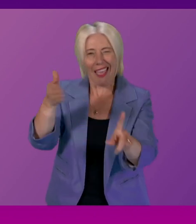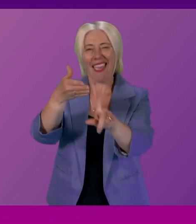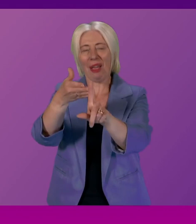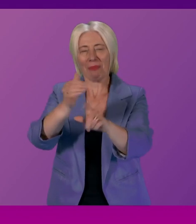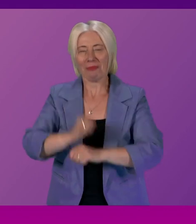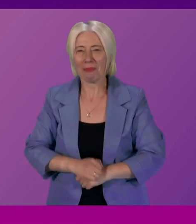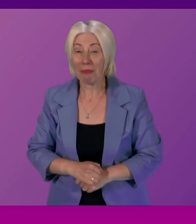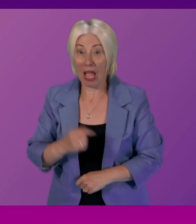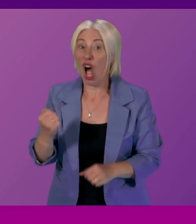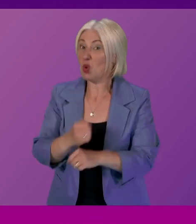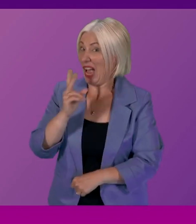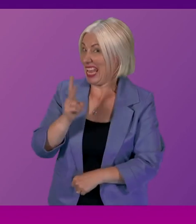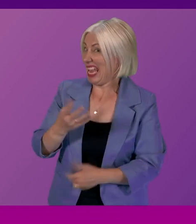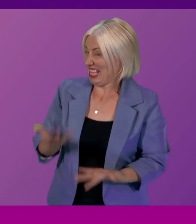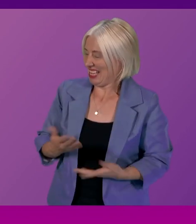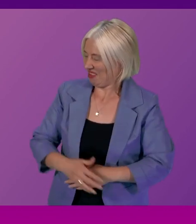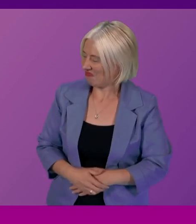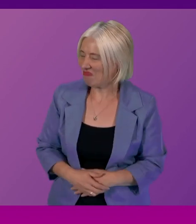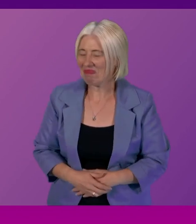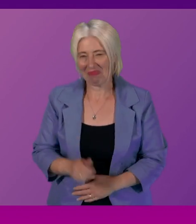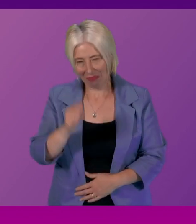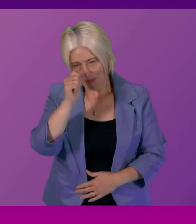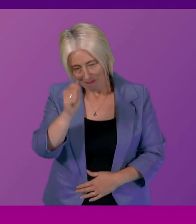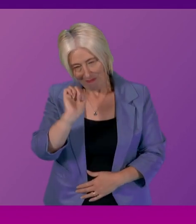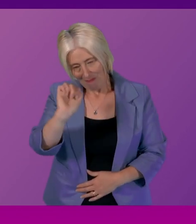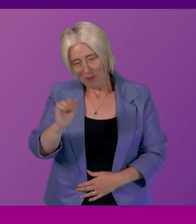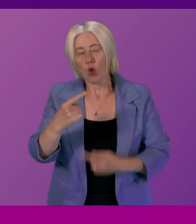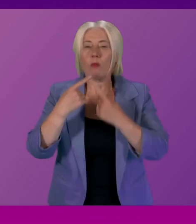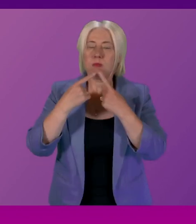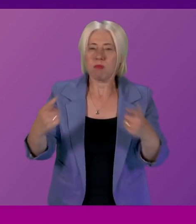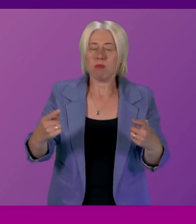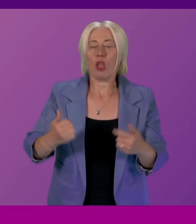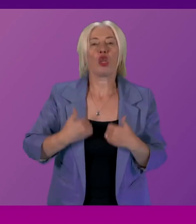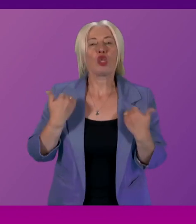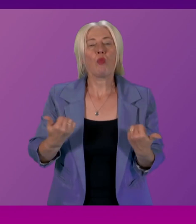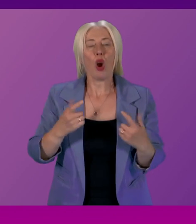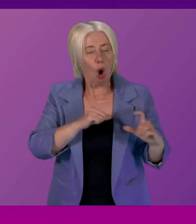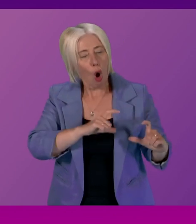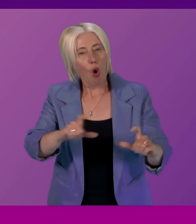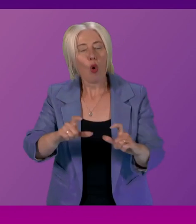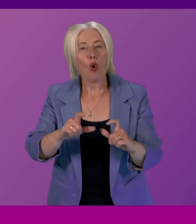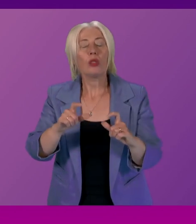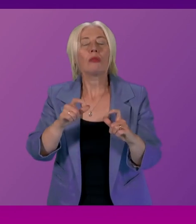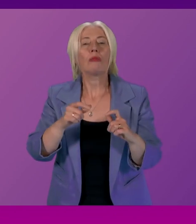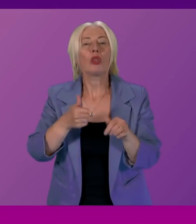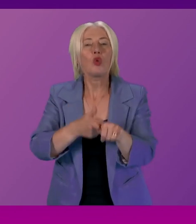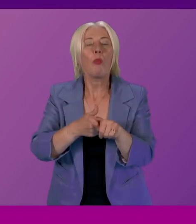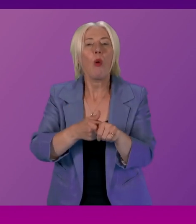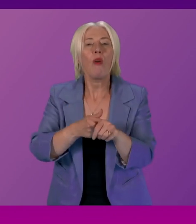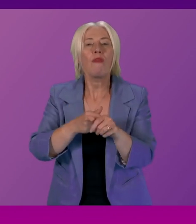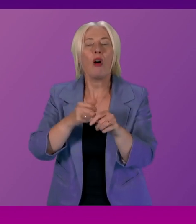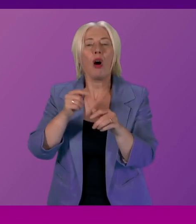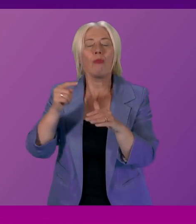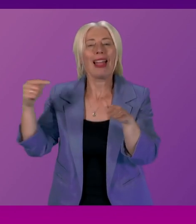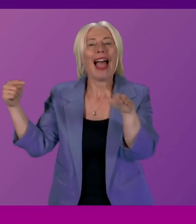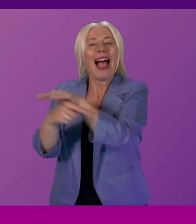I do that again today I acknowledge the statement this morning in relation to ongoing support for asylum seekers but